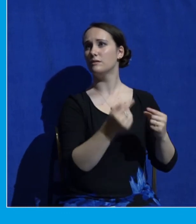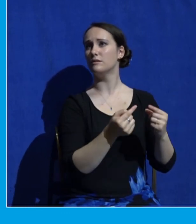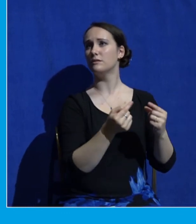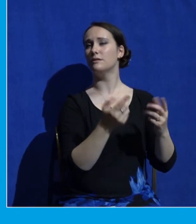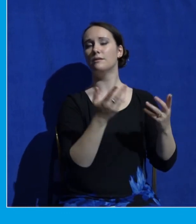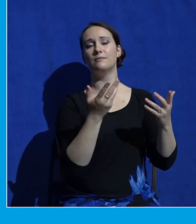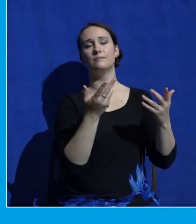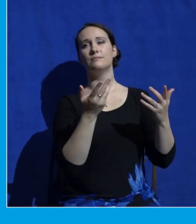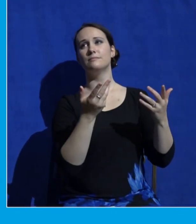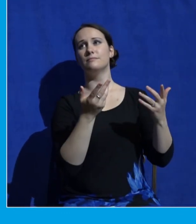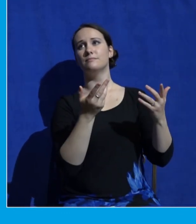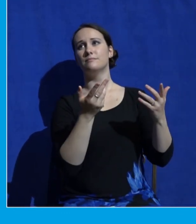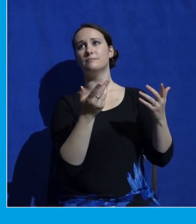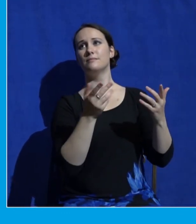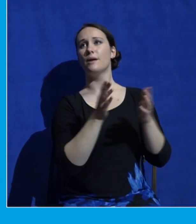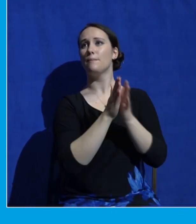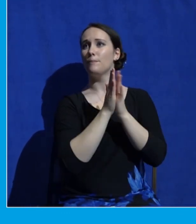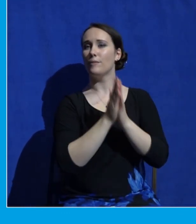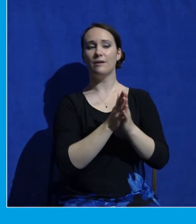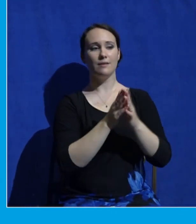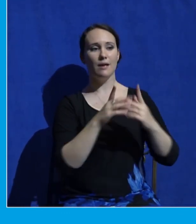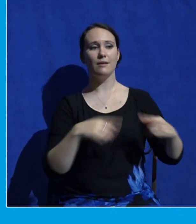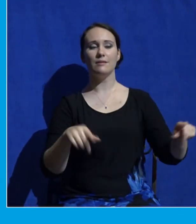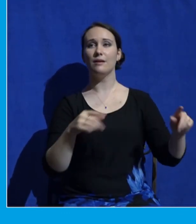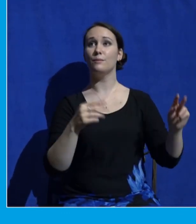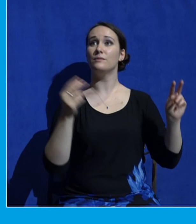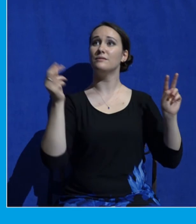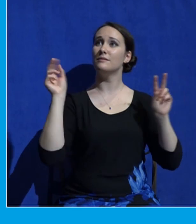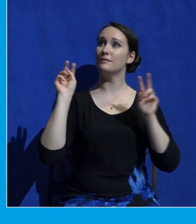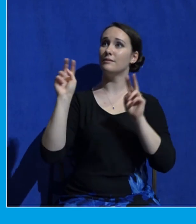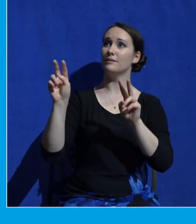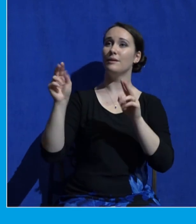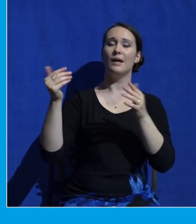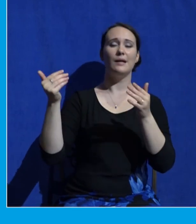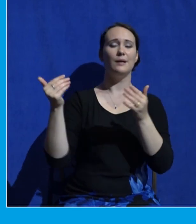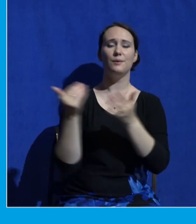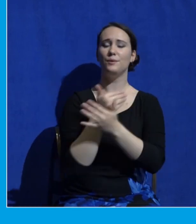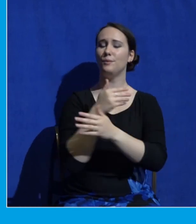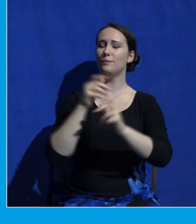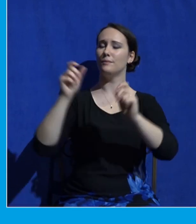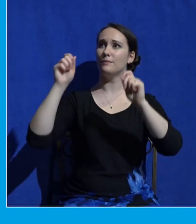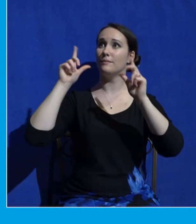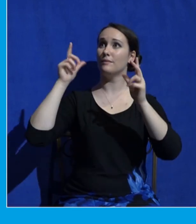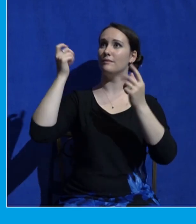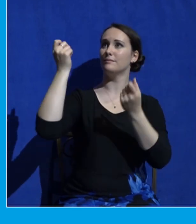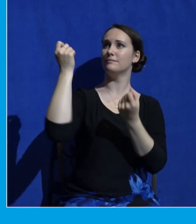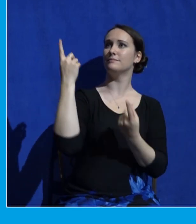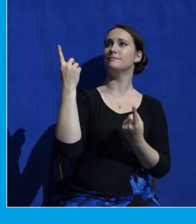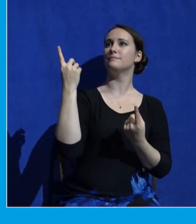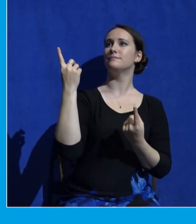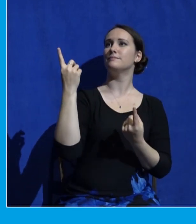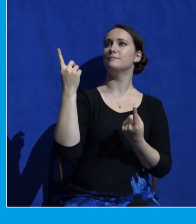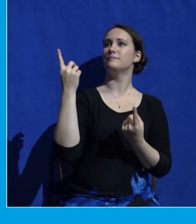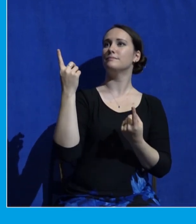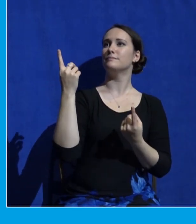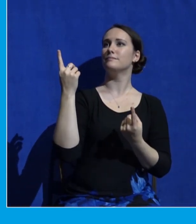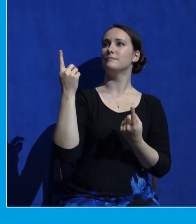that they would see you Jesus in a fresh way today and know that you live to intercede for them to